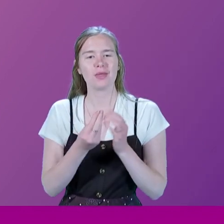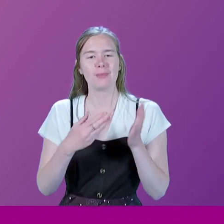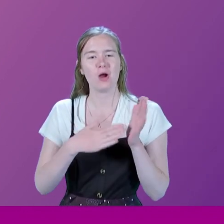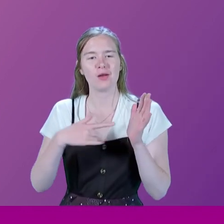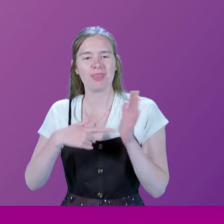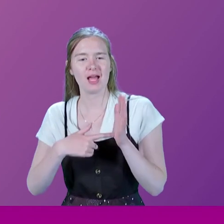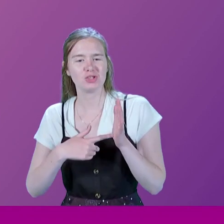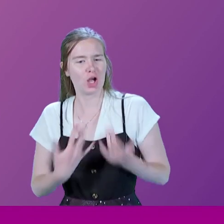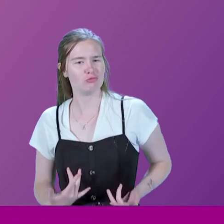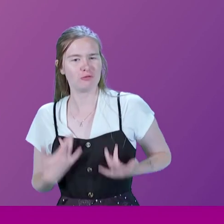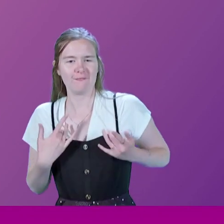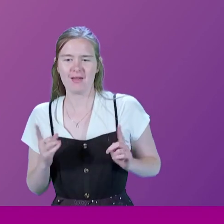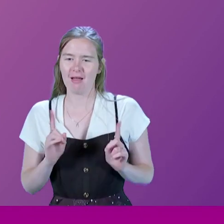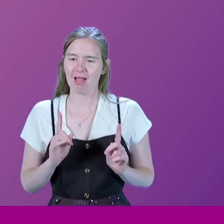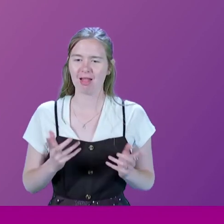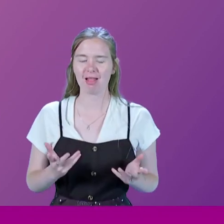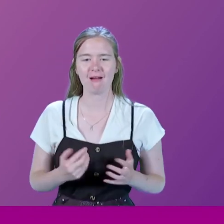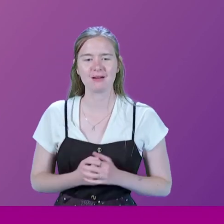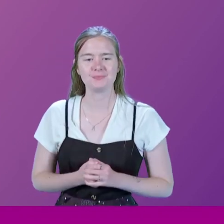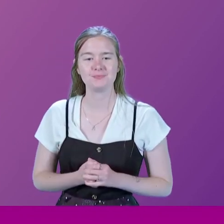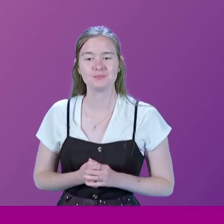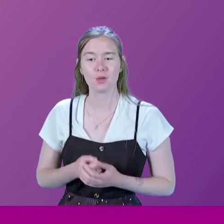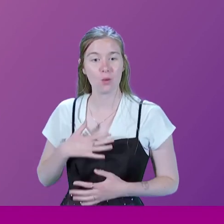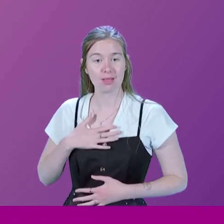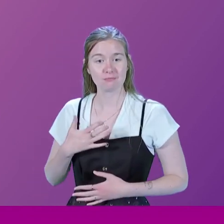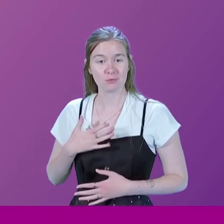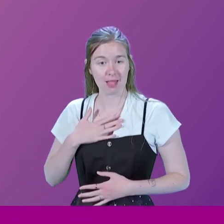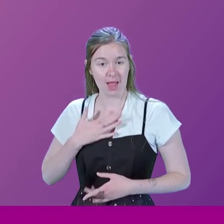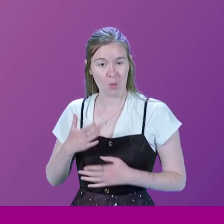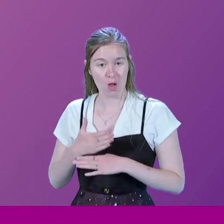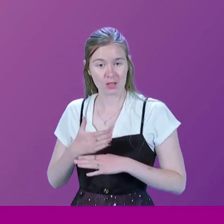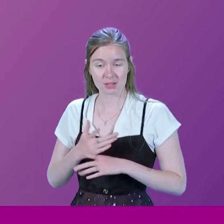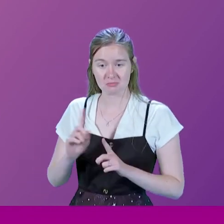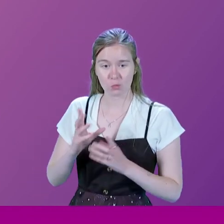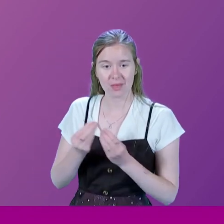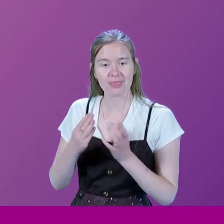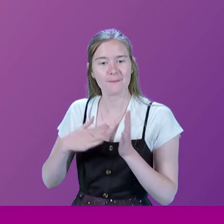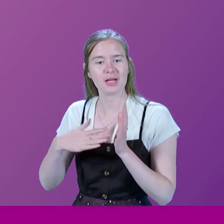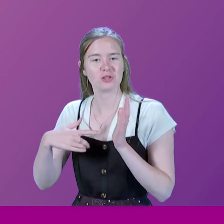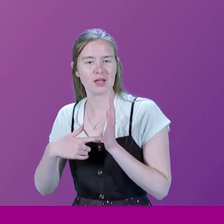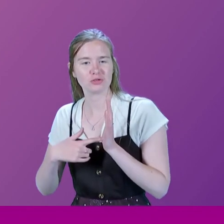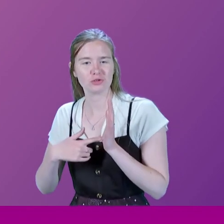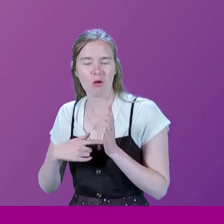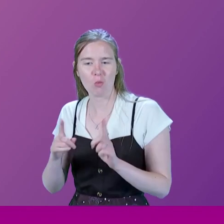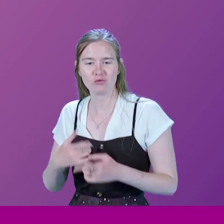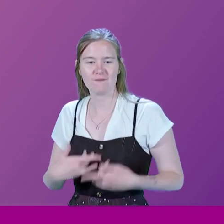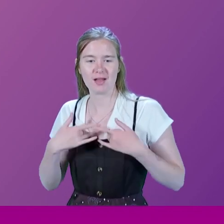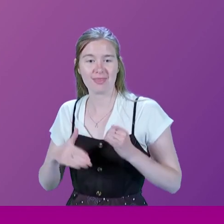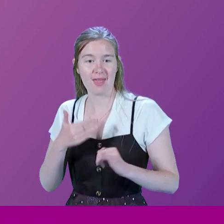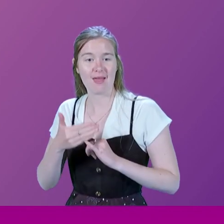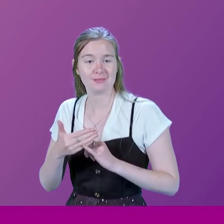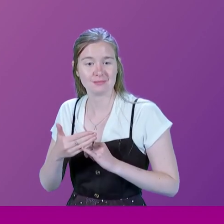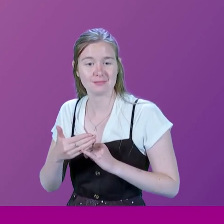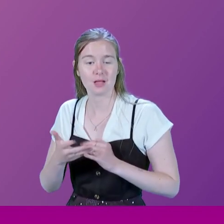premiership. What was it like working with Mrs Thatcher? Yeah, what was it like working with Mrs Thatcher? And towards the end of the